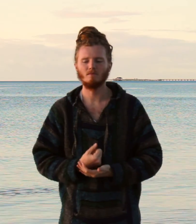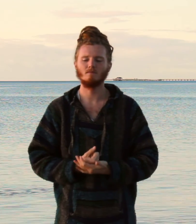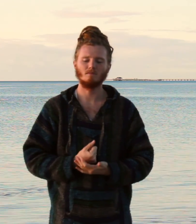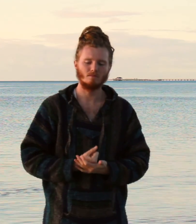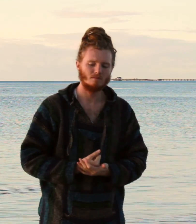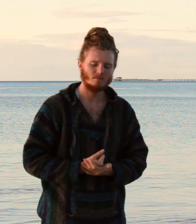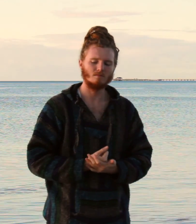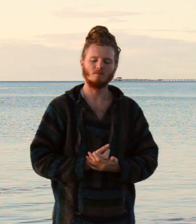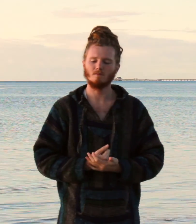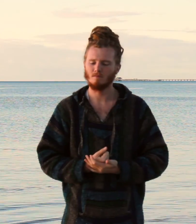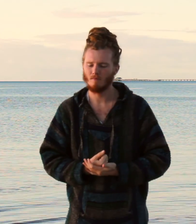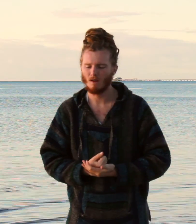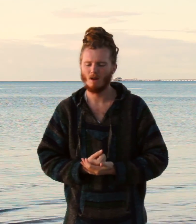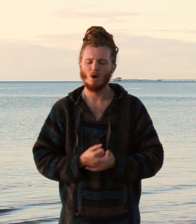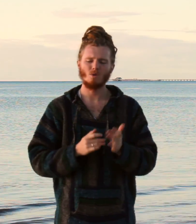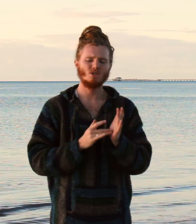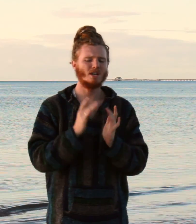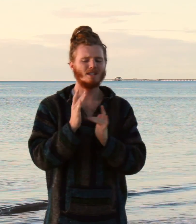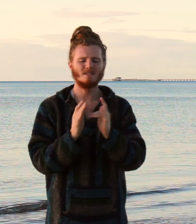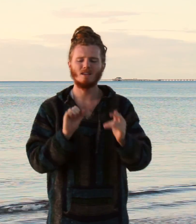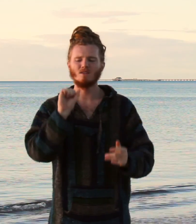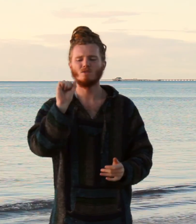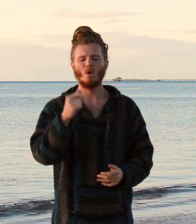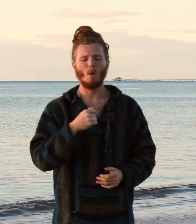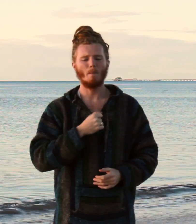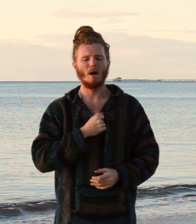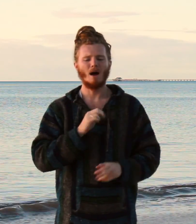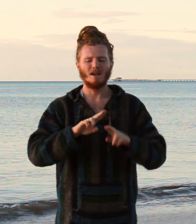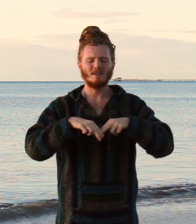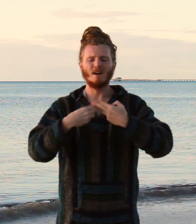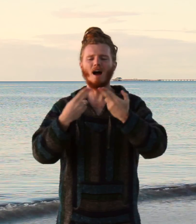Oh, Jesus, I'm my God